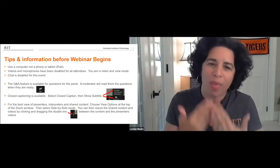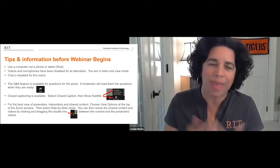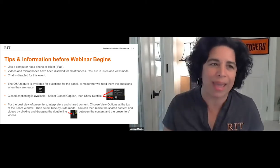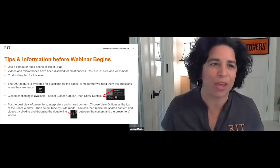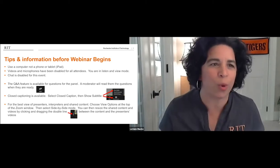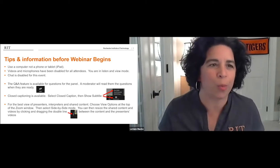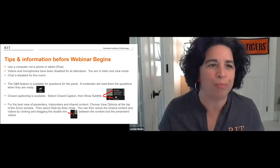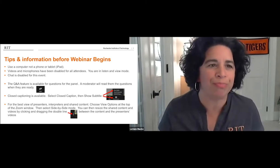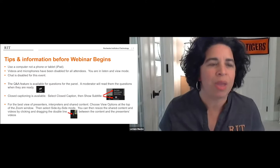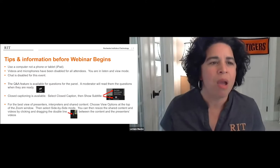for this, so thank you.